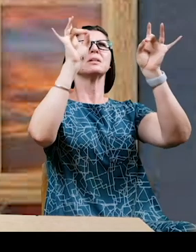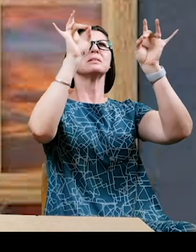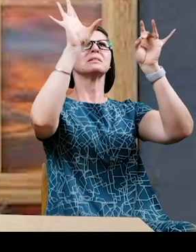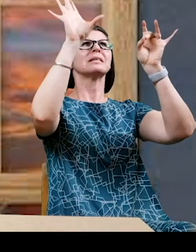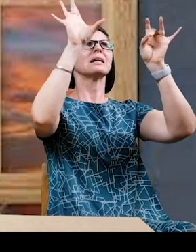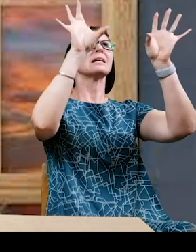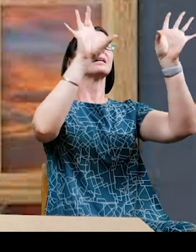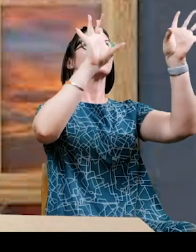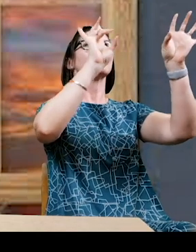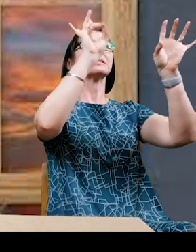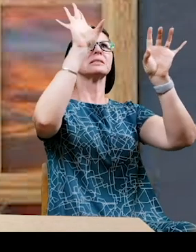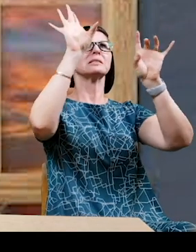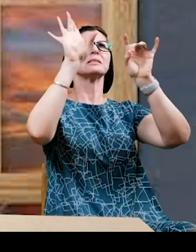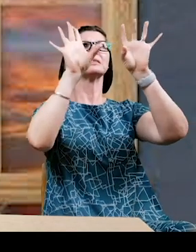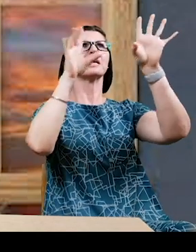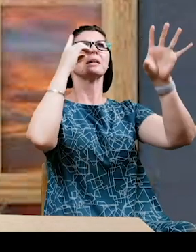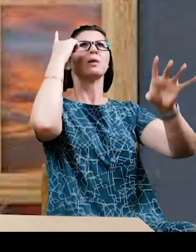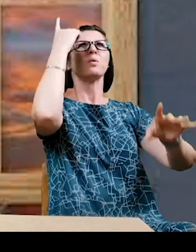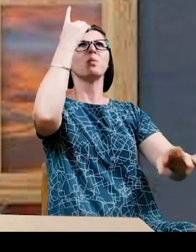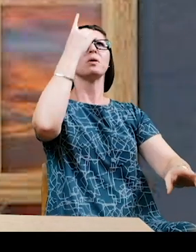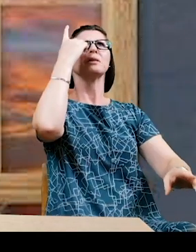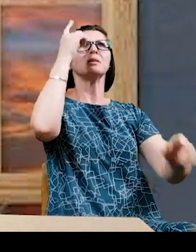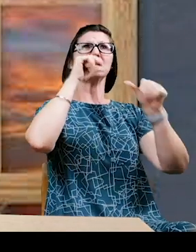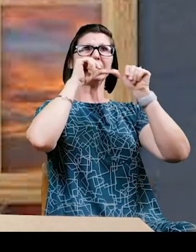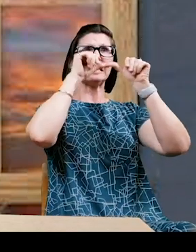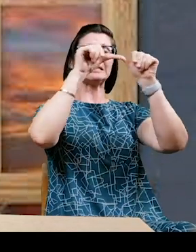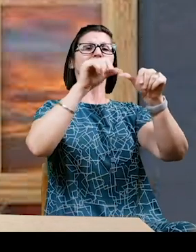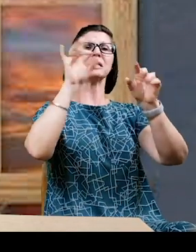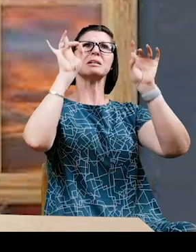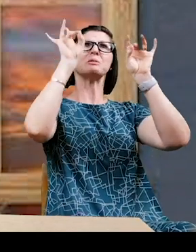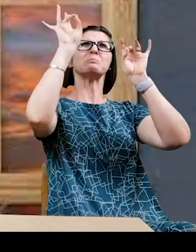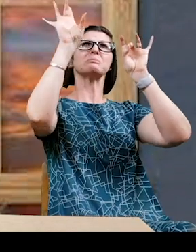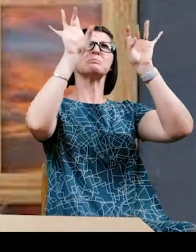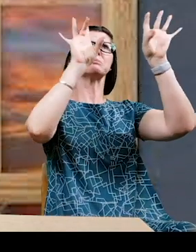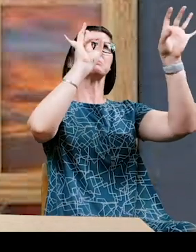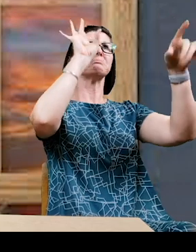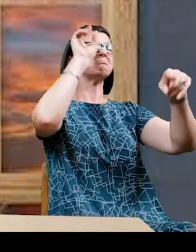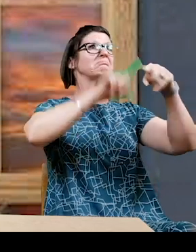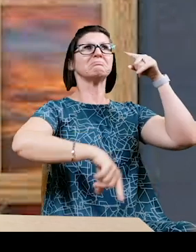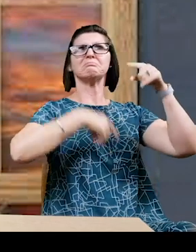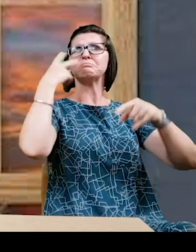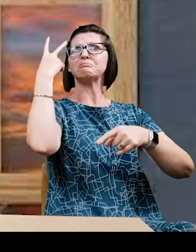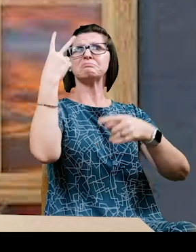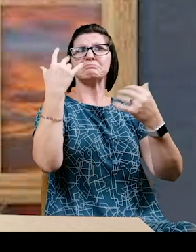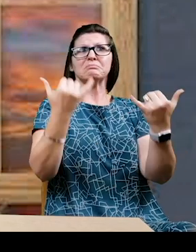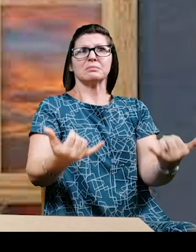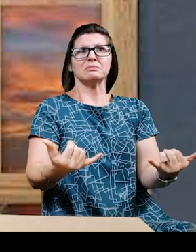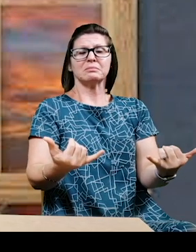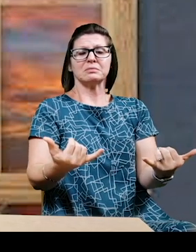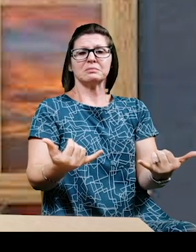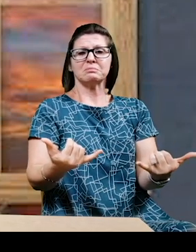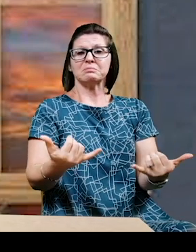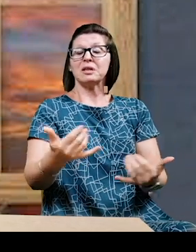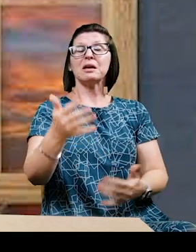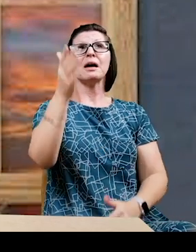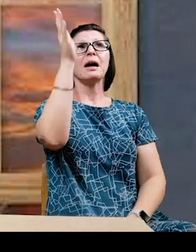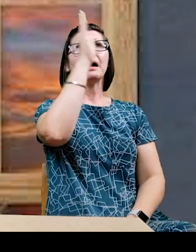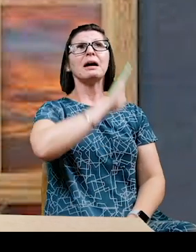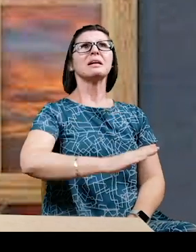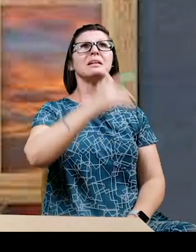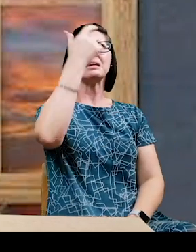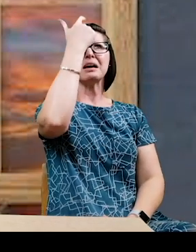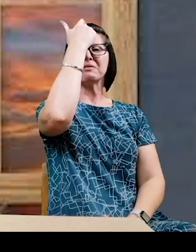He wondered, and were they still shining somewhere, even though he could not see them? Never in my life, he thought,